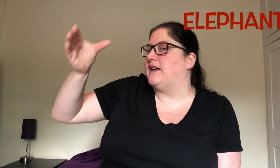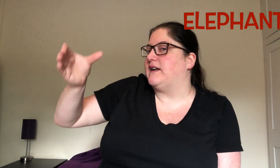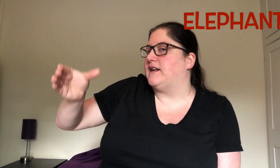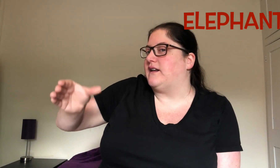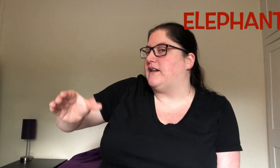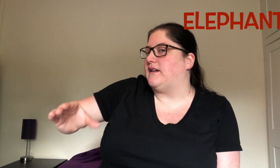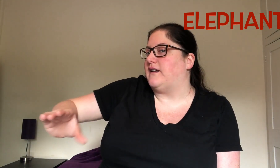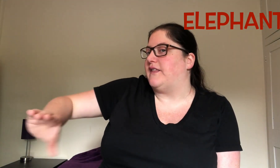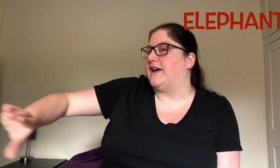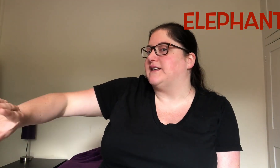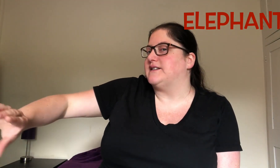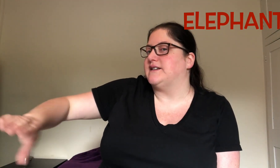Like that.